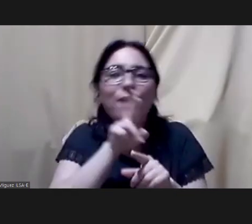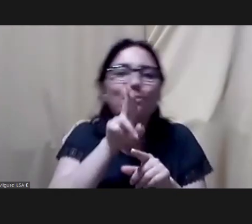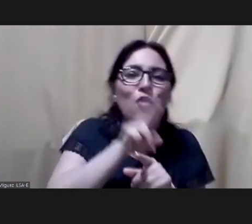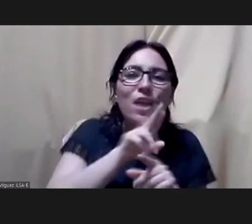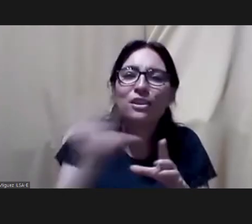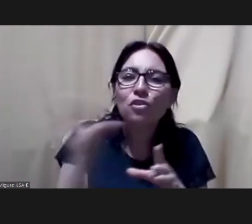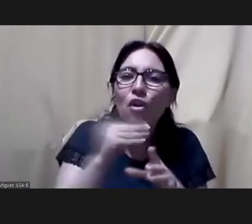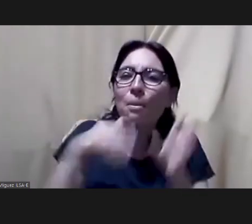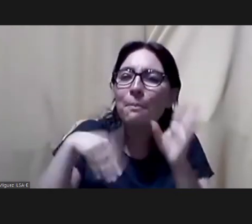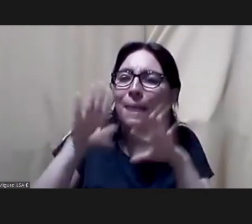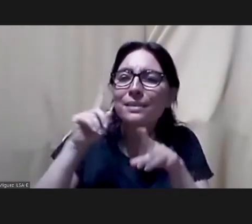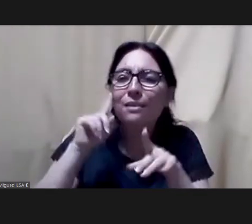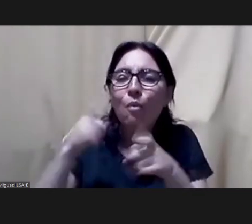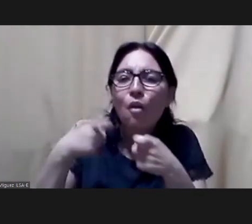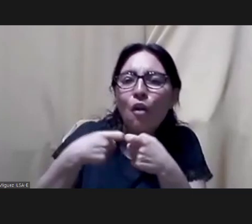together